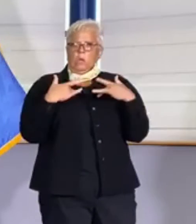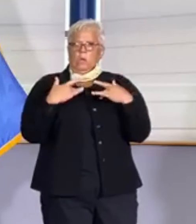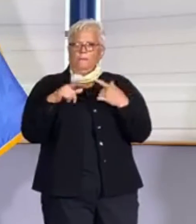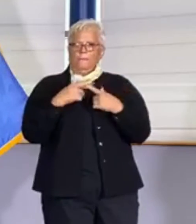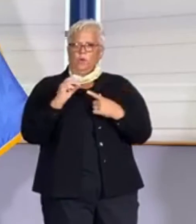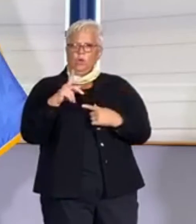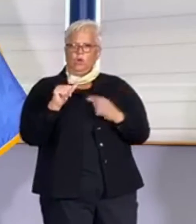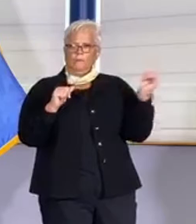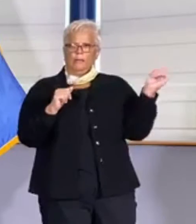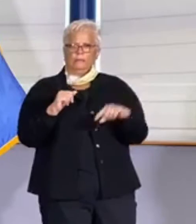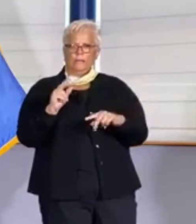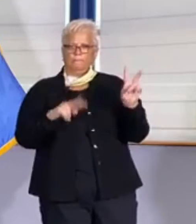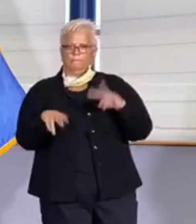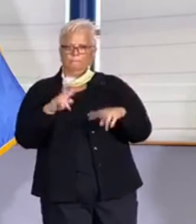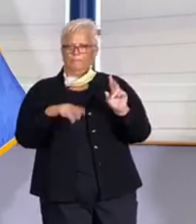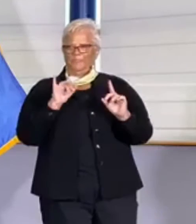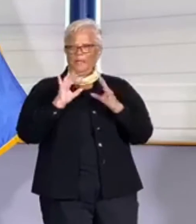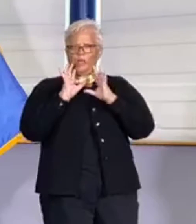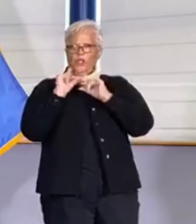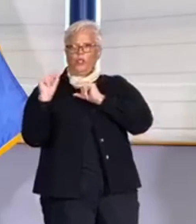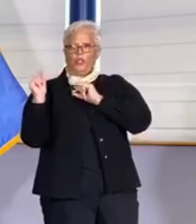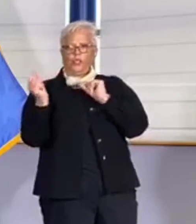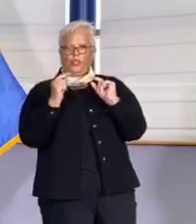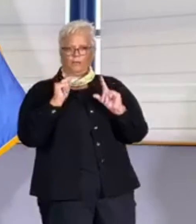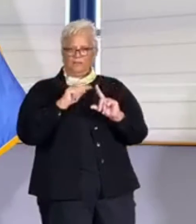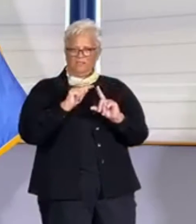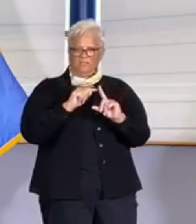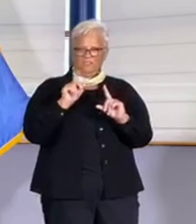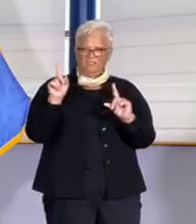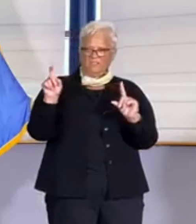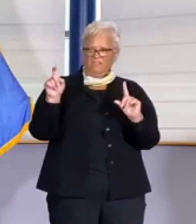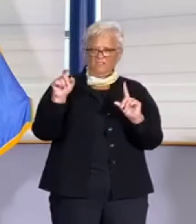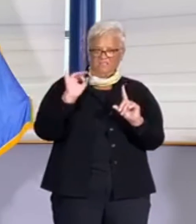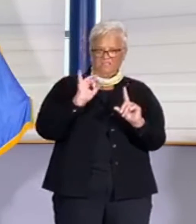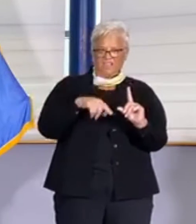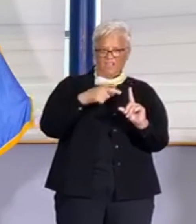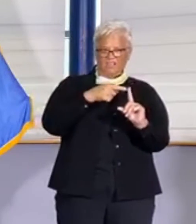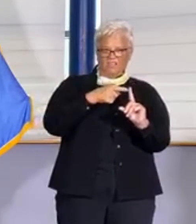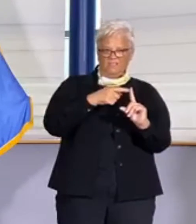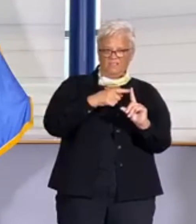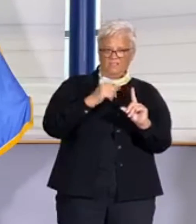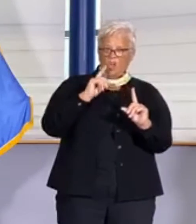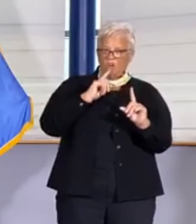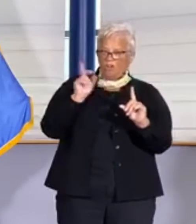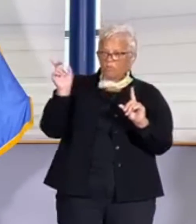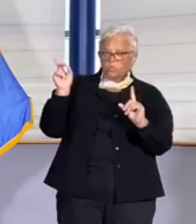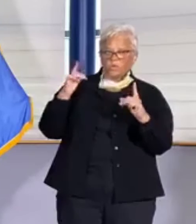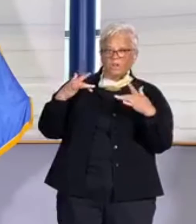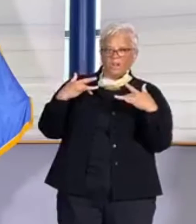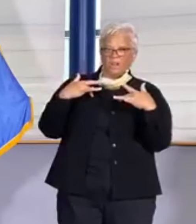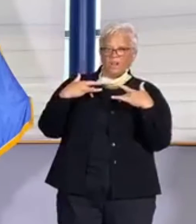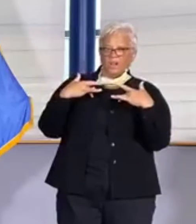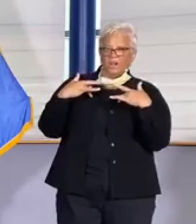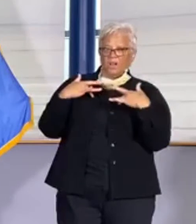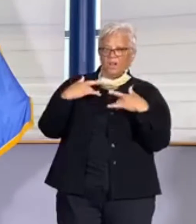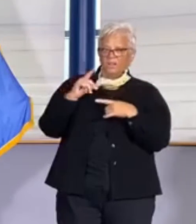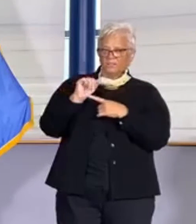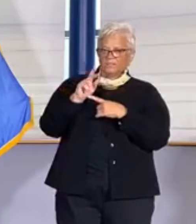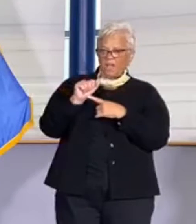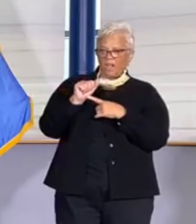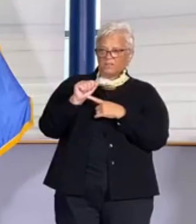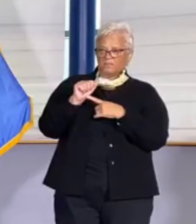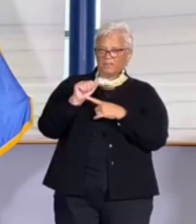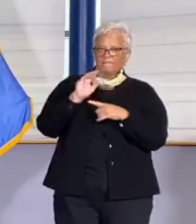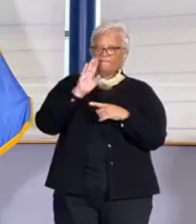frustrated with the communication from the governor's office? Well, Dr. Birch did reference in the meeting we